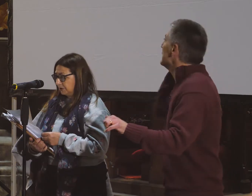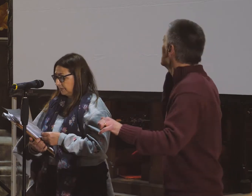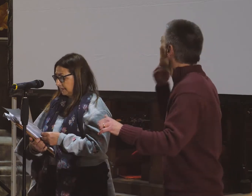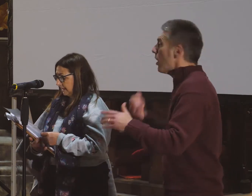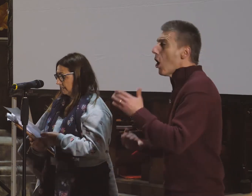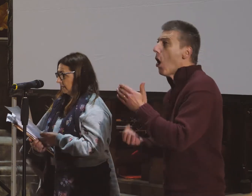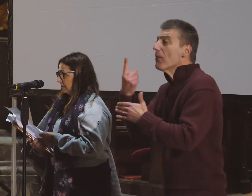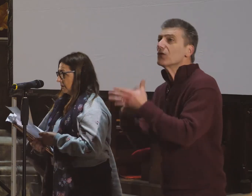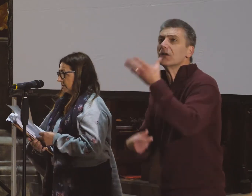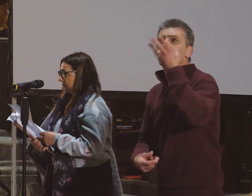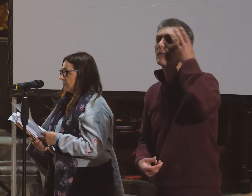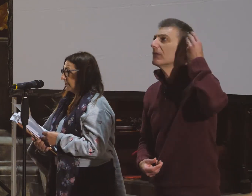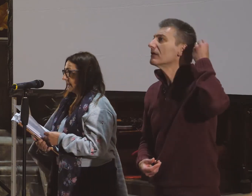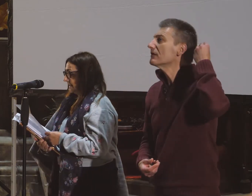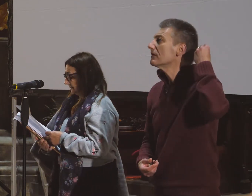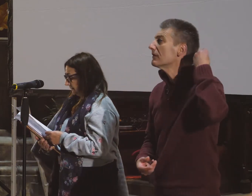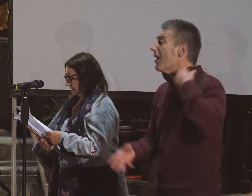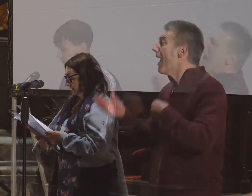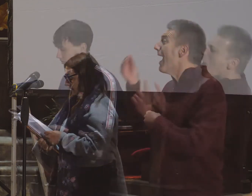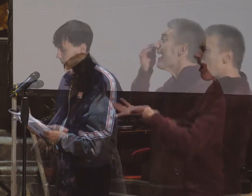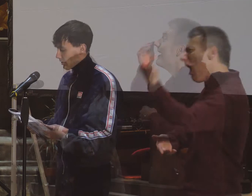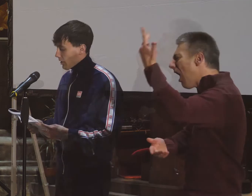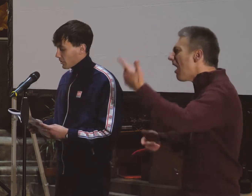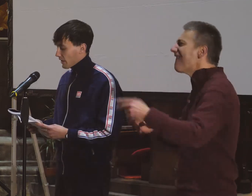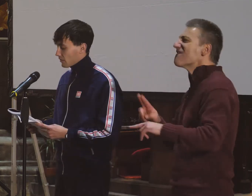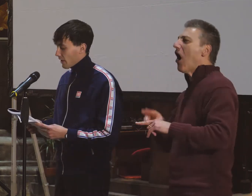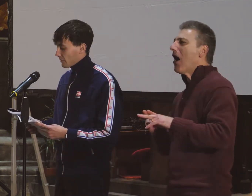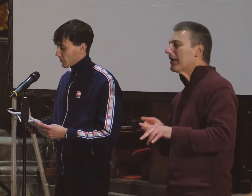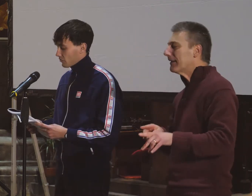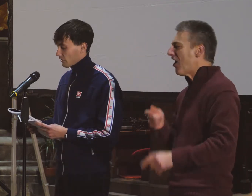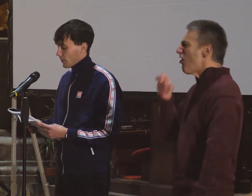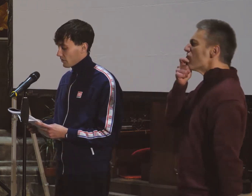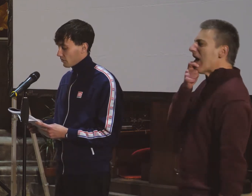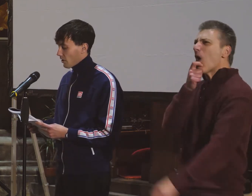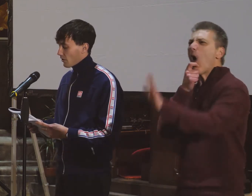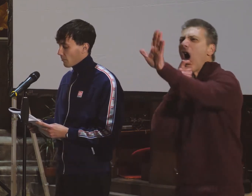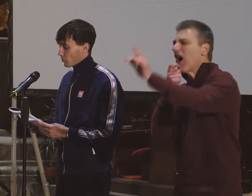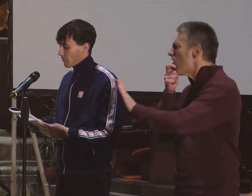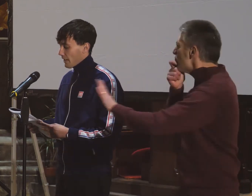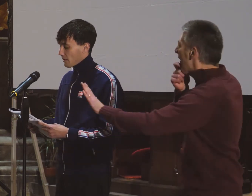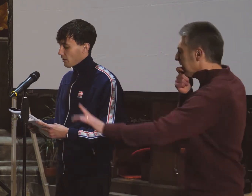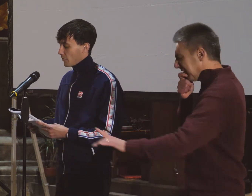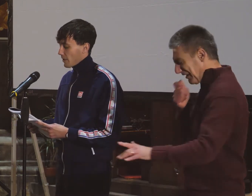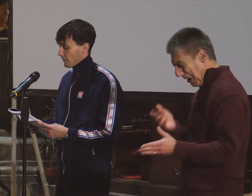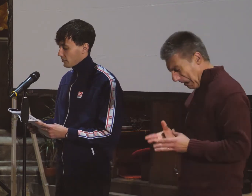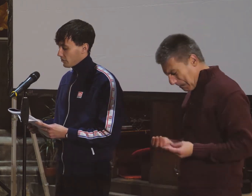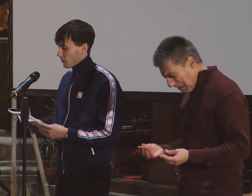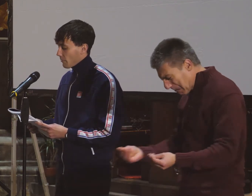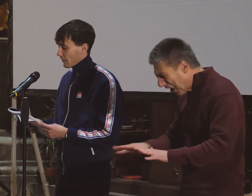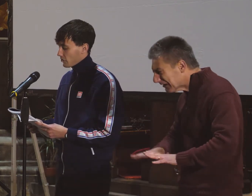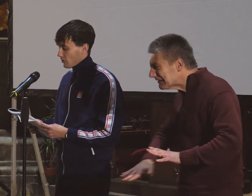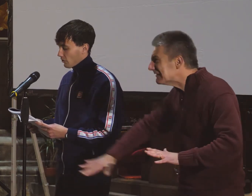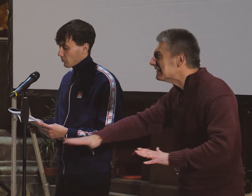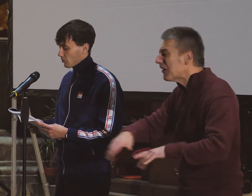opportunity or a stolen kiss. Between the ref's trill whistle, the mud bath of a pitch,